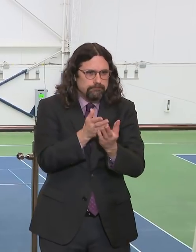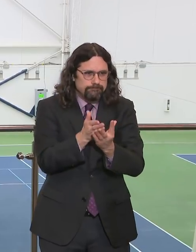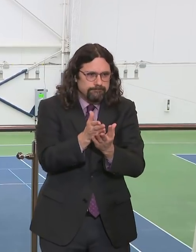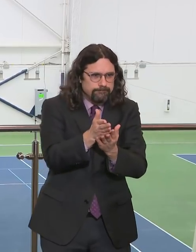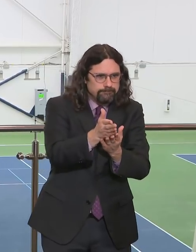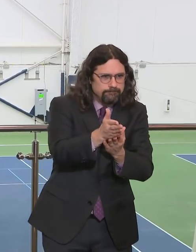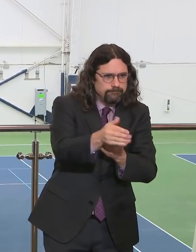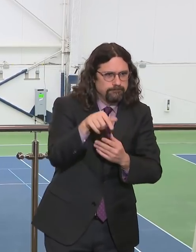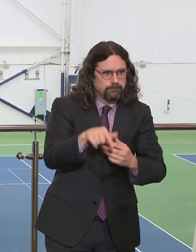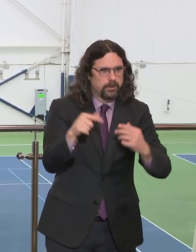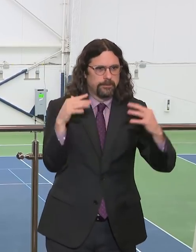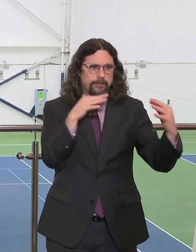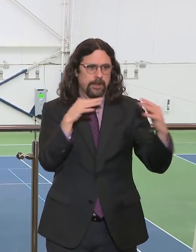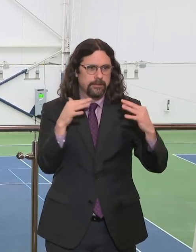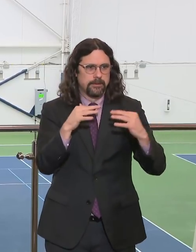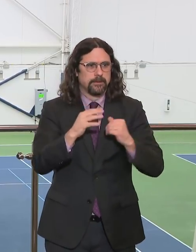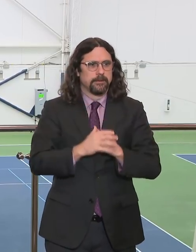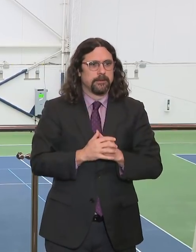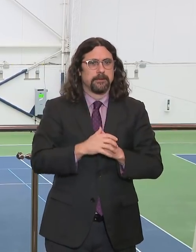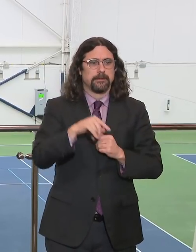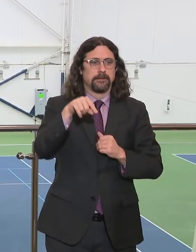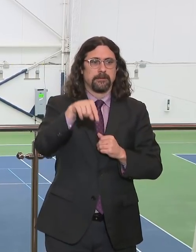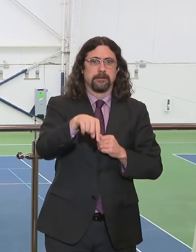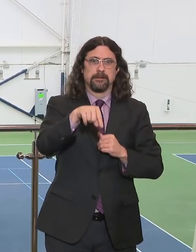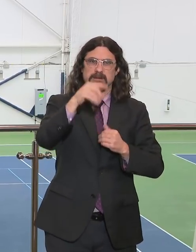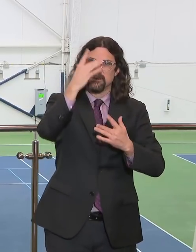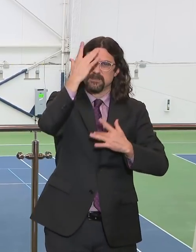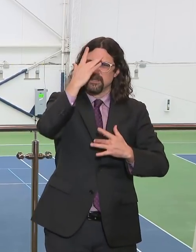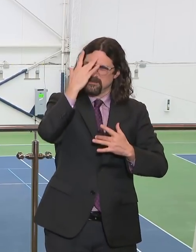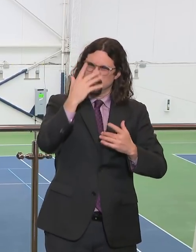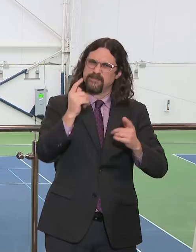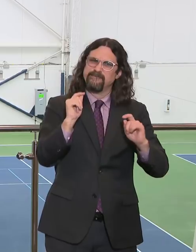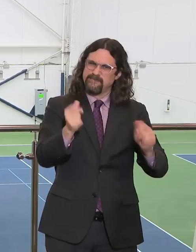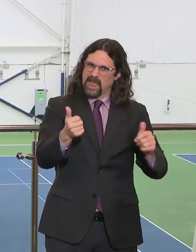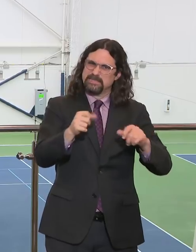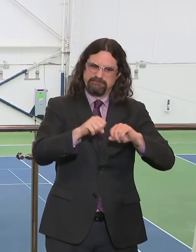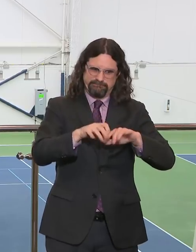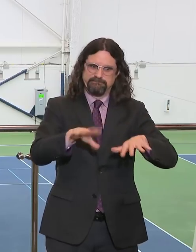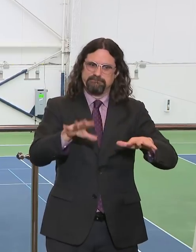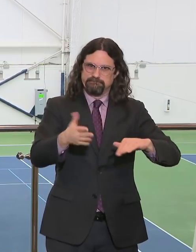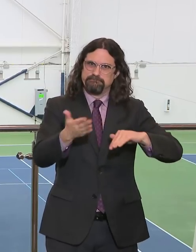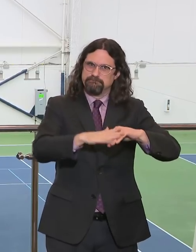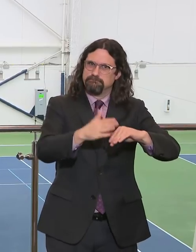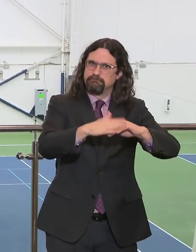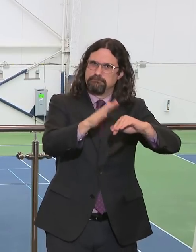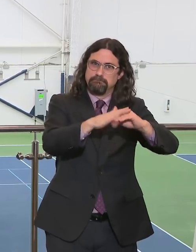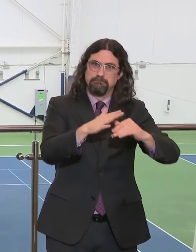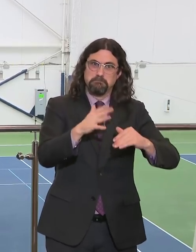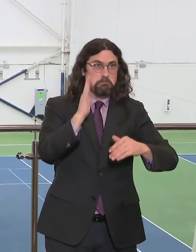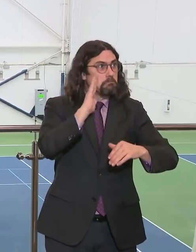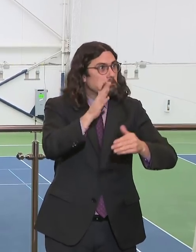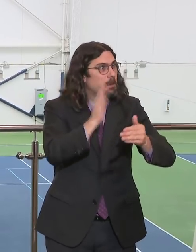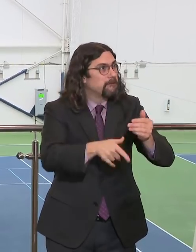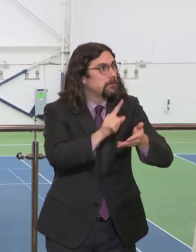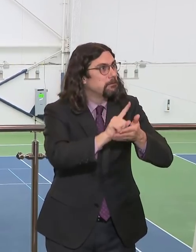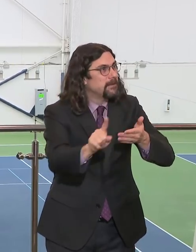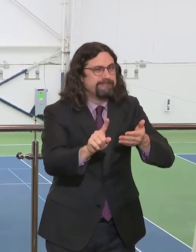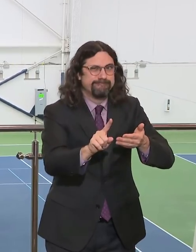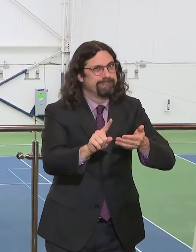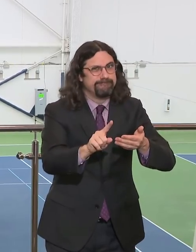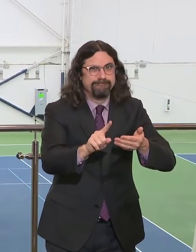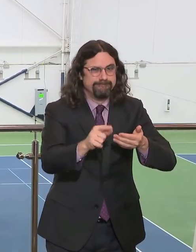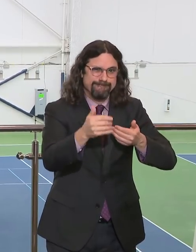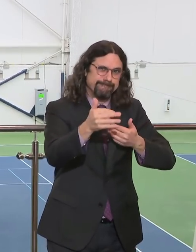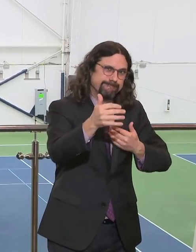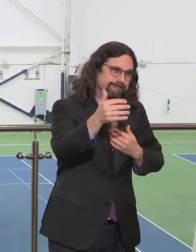There will be weeks where we are going to have to keep fighting. And every time I've heard any projection, oh, it's going to be over soon,